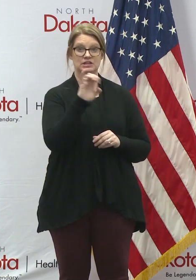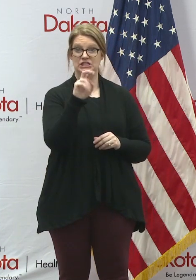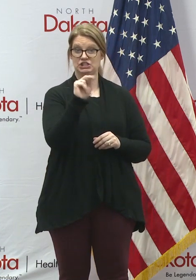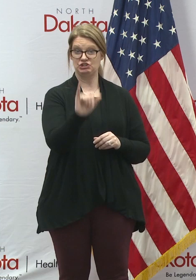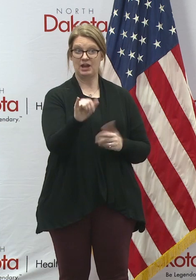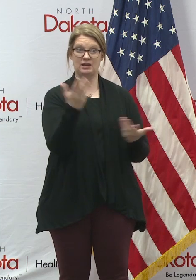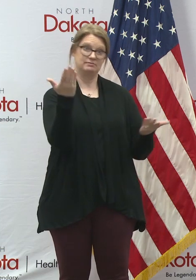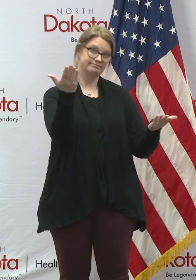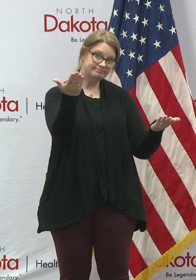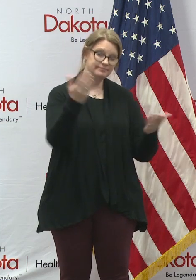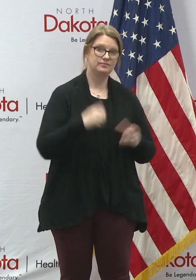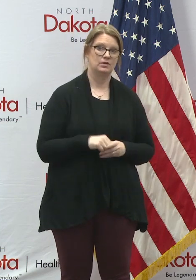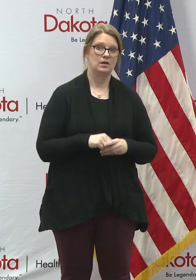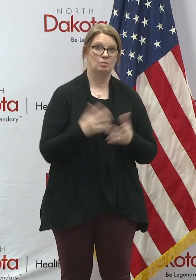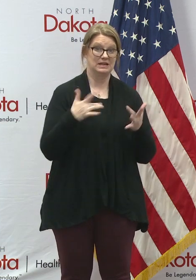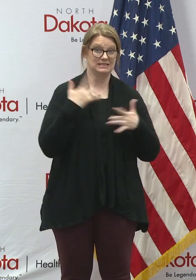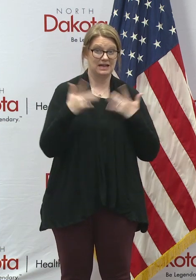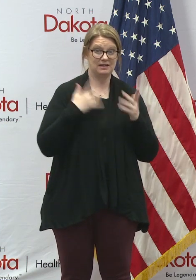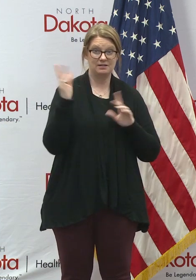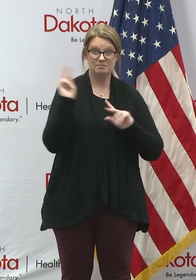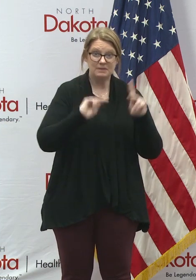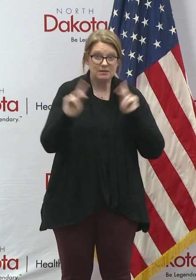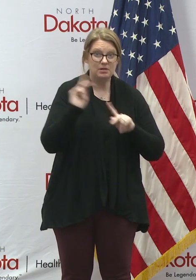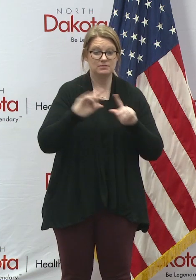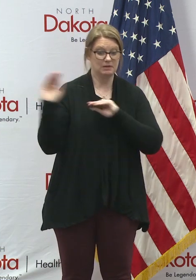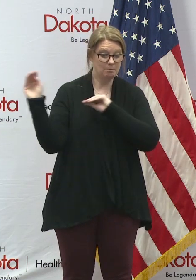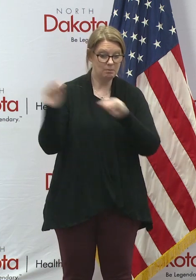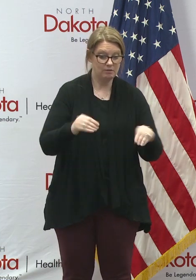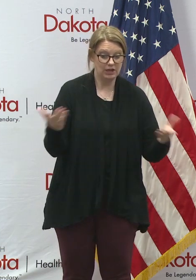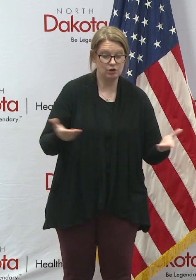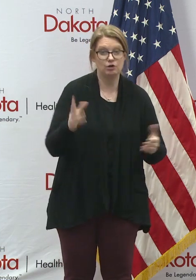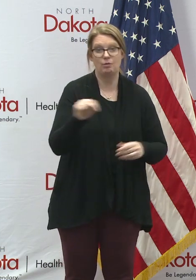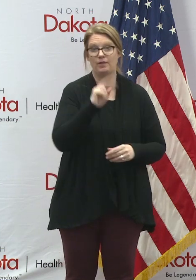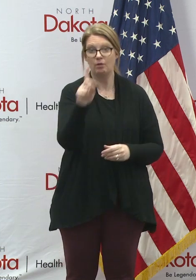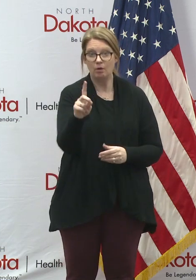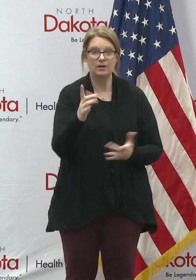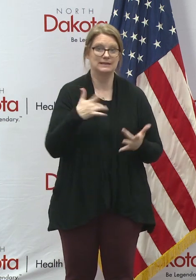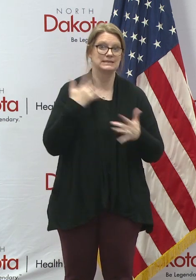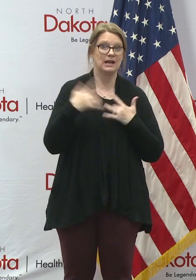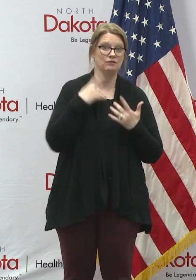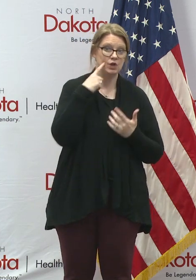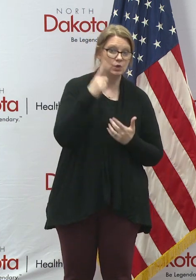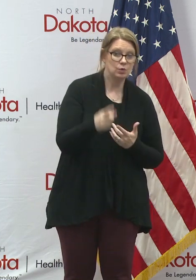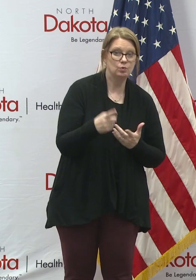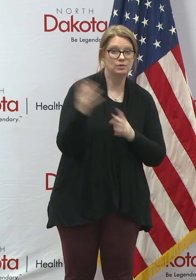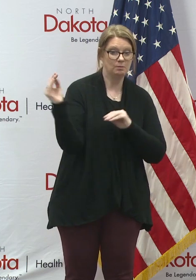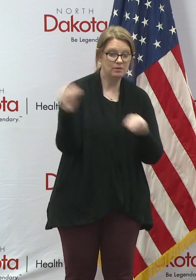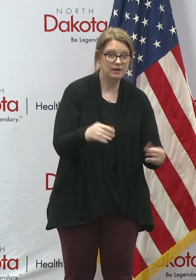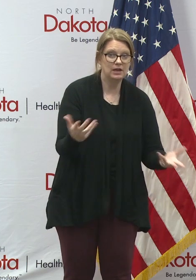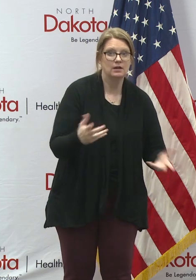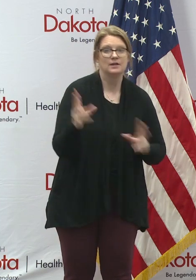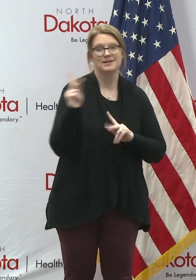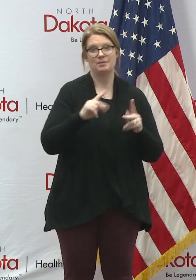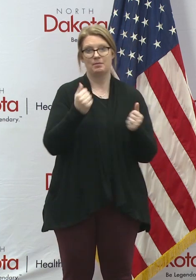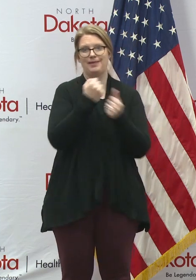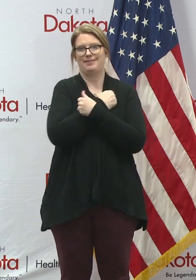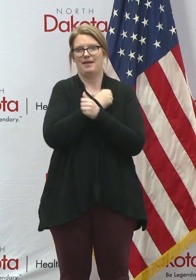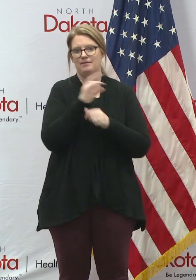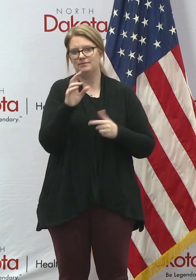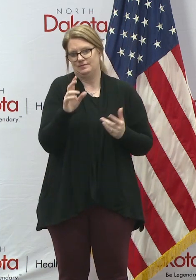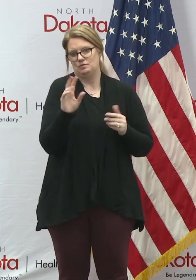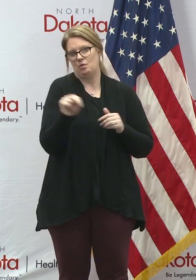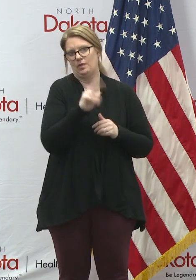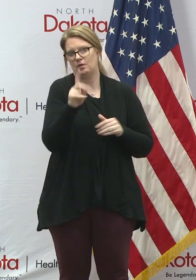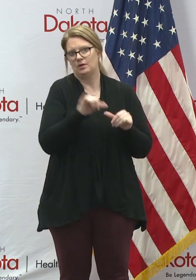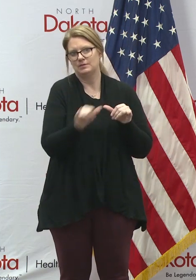out there listening, we're excited to have people like her have moved to North Dakota. And we hope that people that love North Dakota will stay in North Dakota because